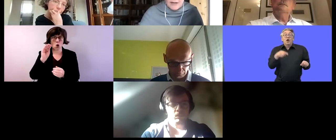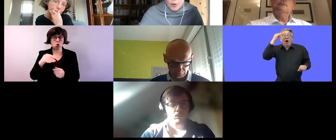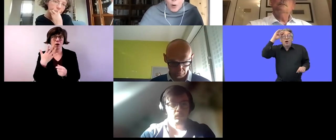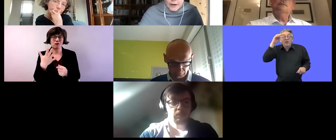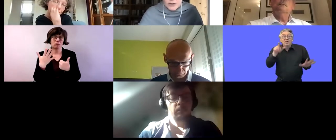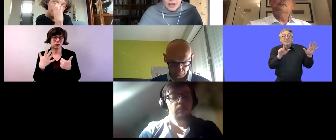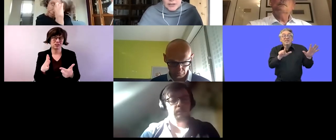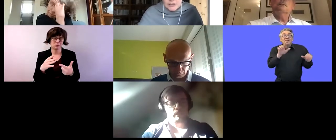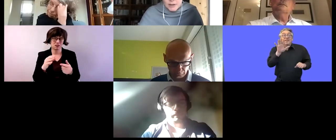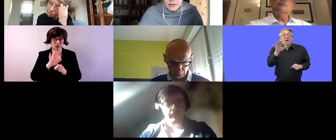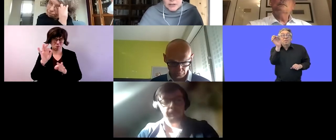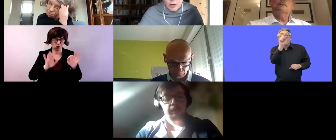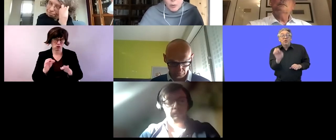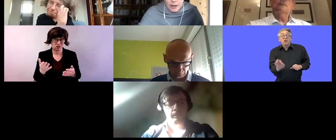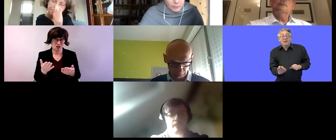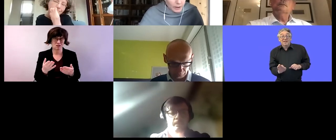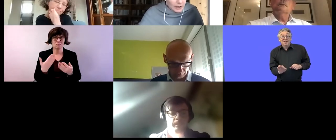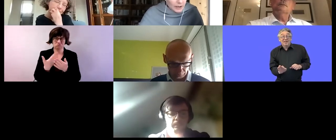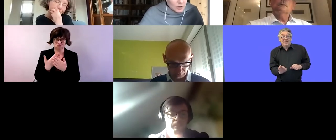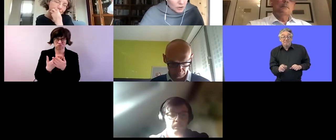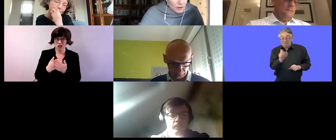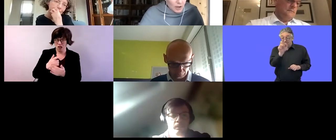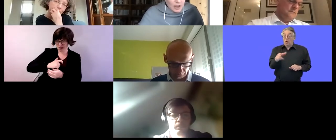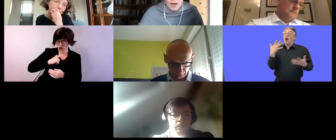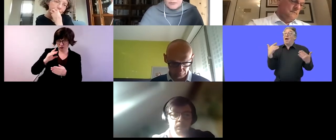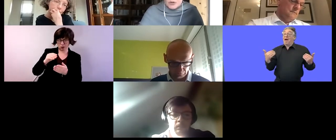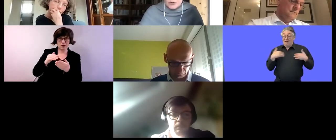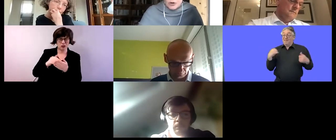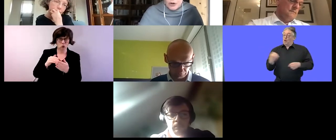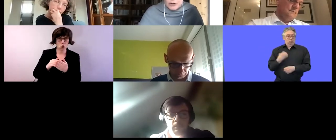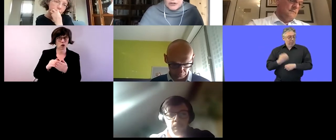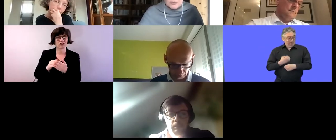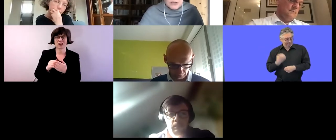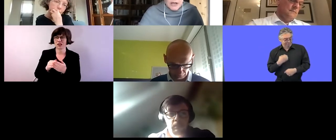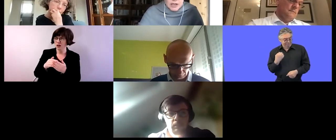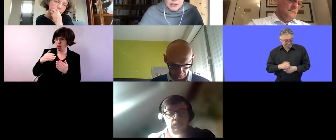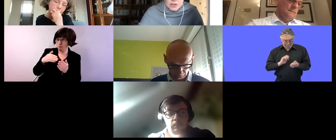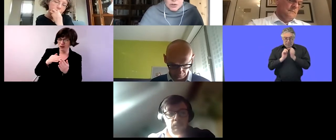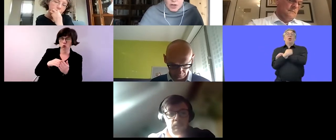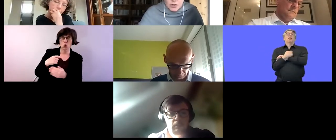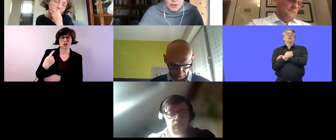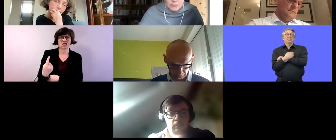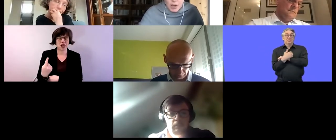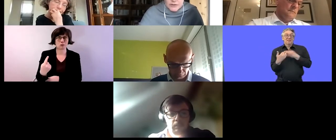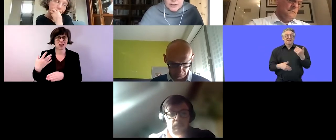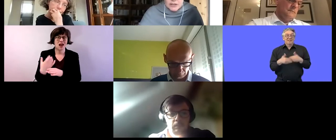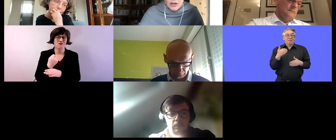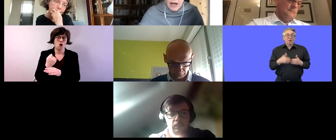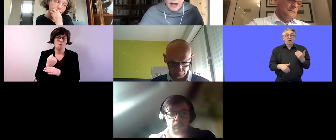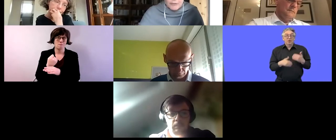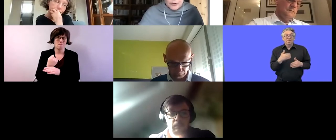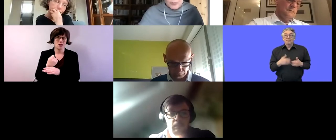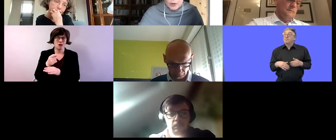have acquired that disability while of working age and so there are needs to be dedicated strategies and policies